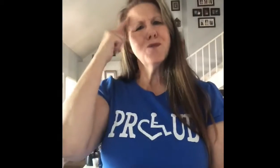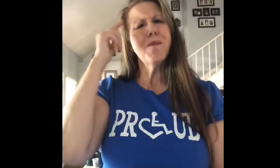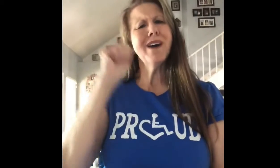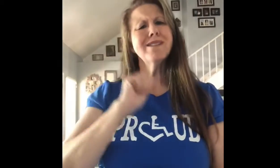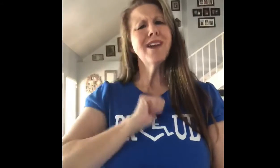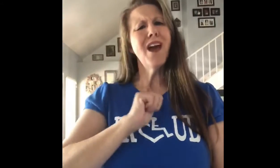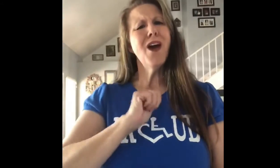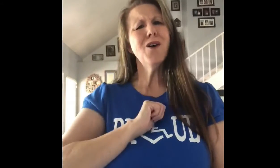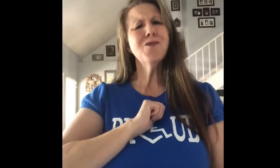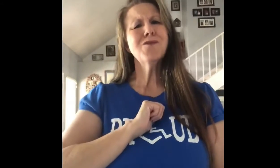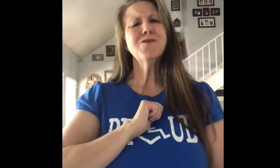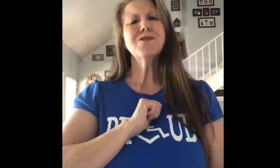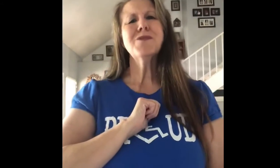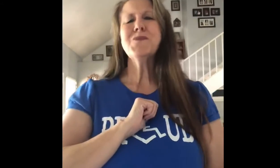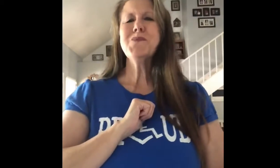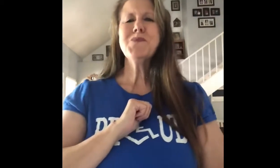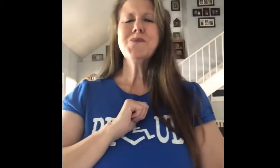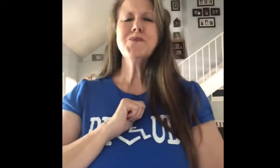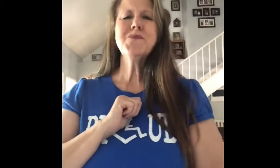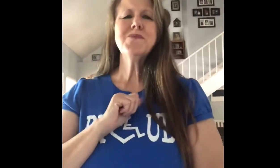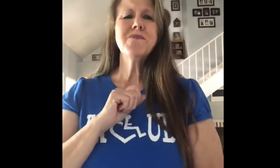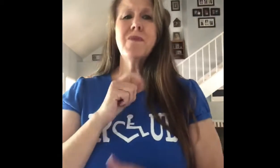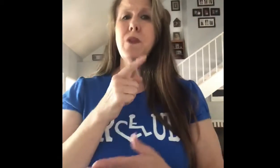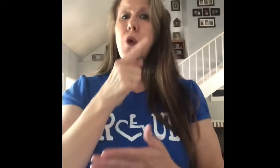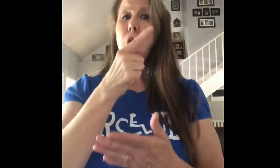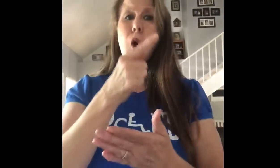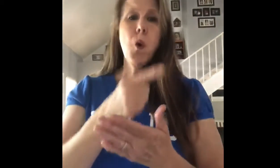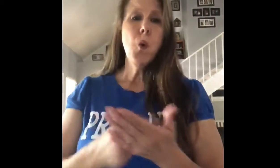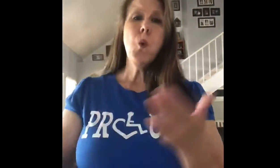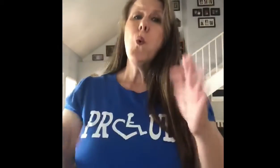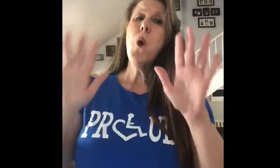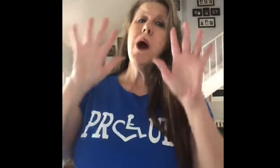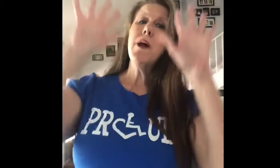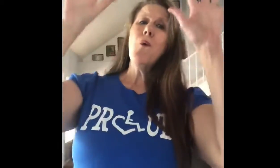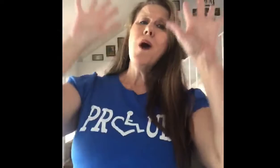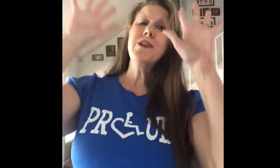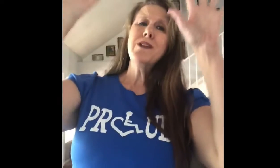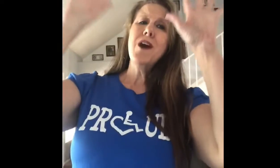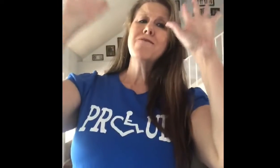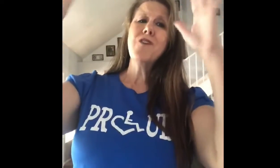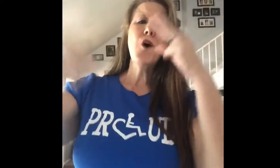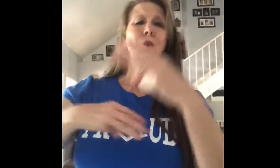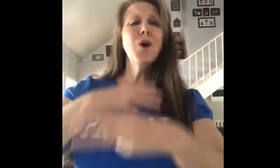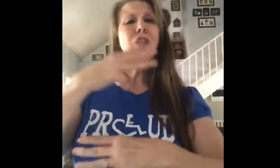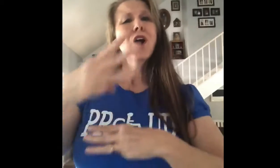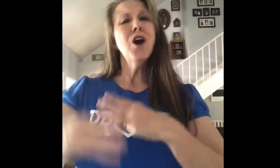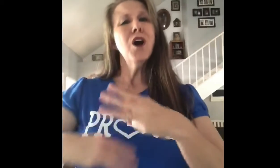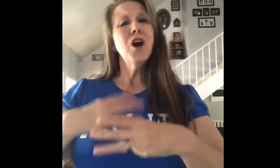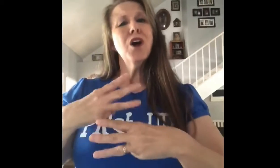myself, what a wonderful world,